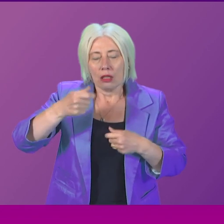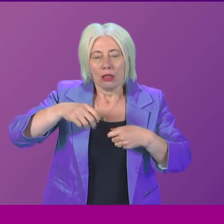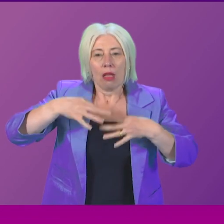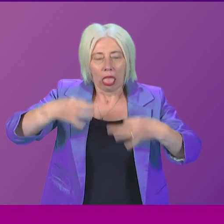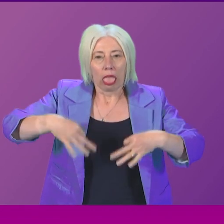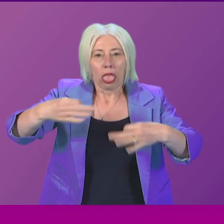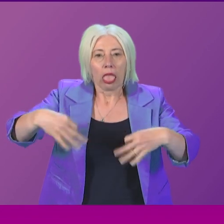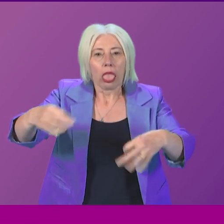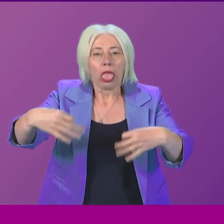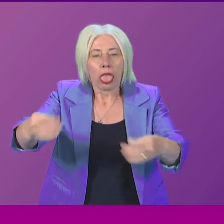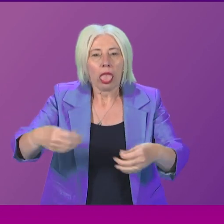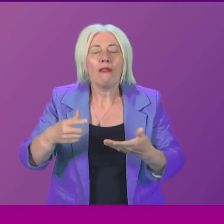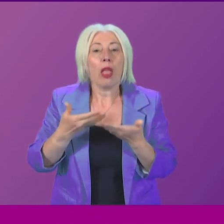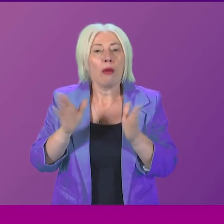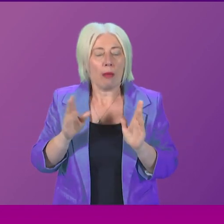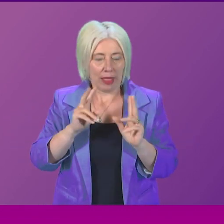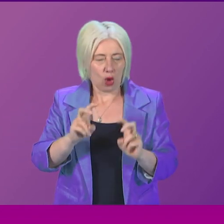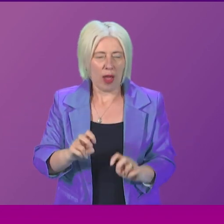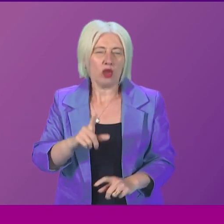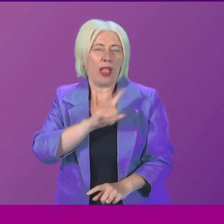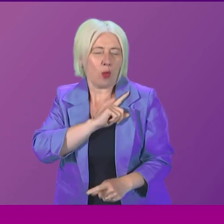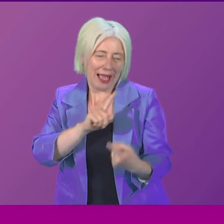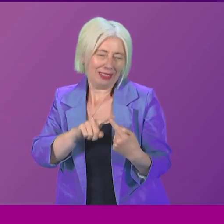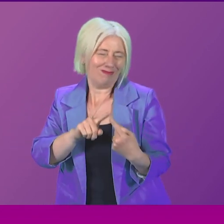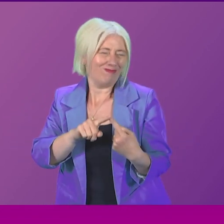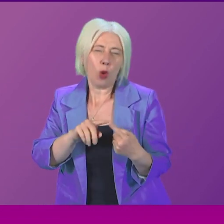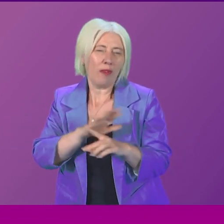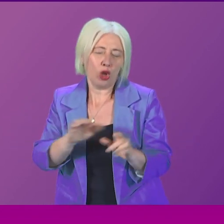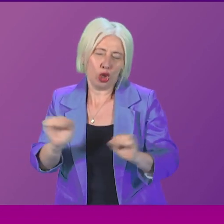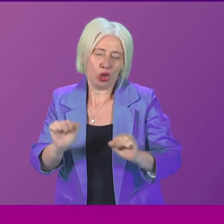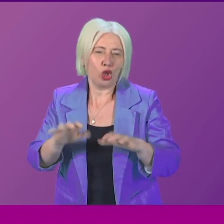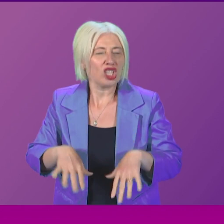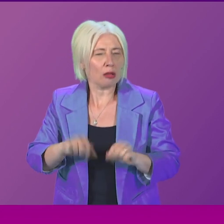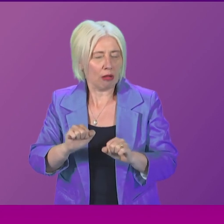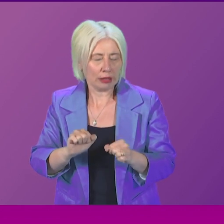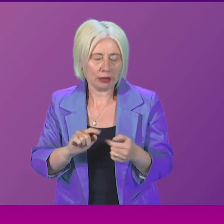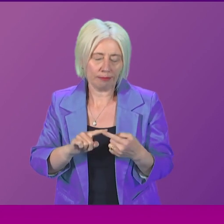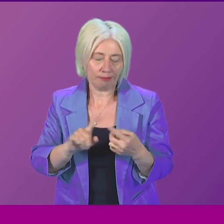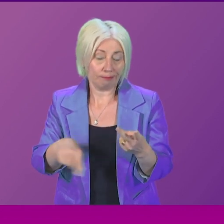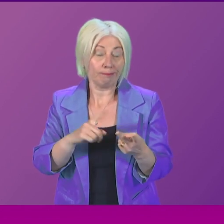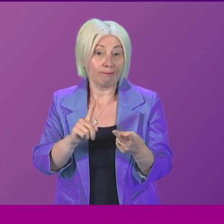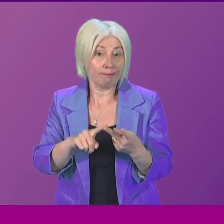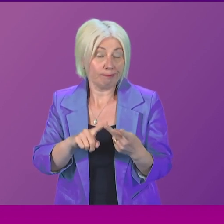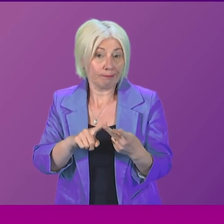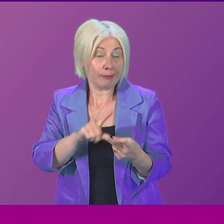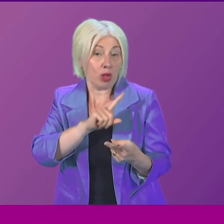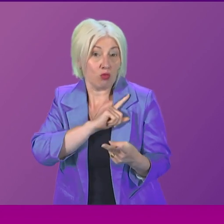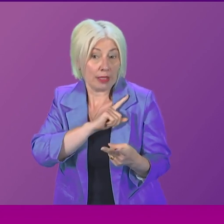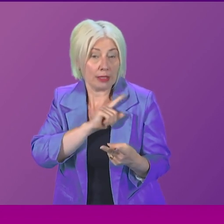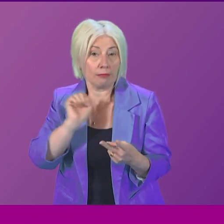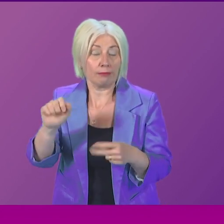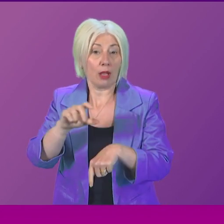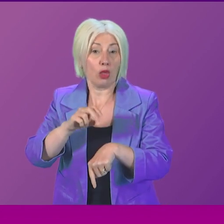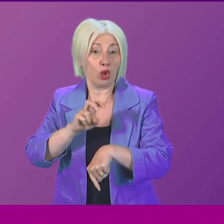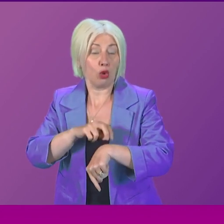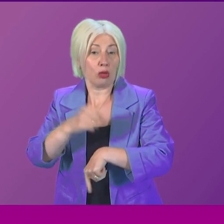for a public inquiry? That's the first reason why we haven't instructed a public inquiry. The second reason, of course, is that Professor